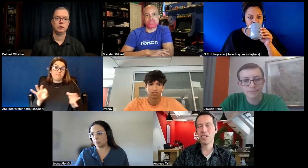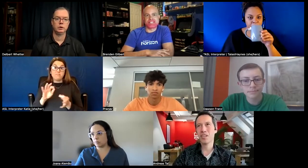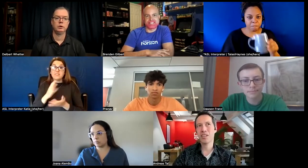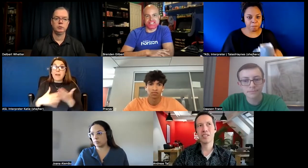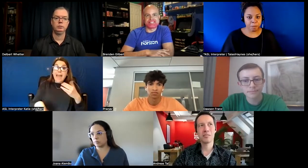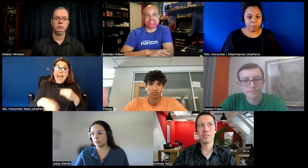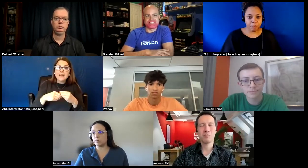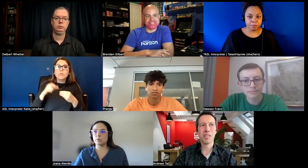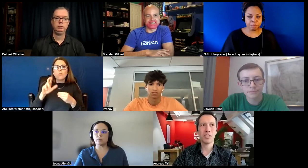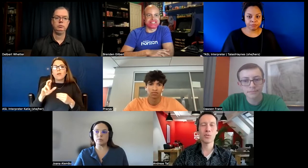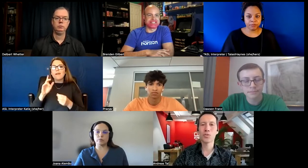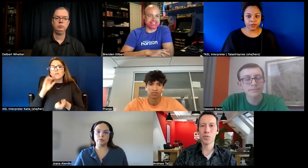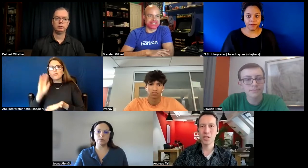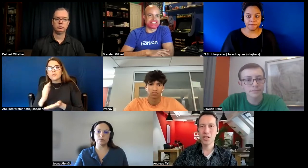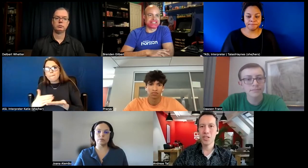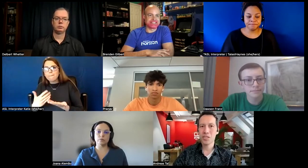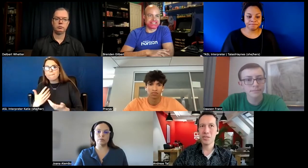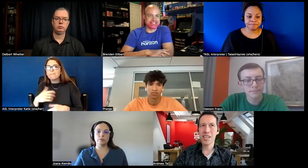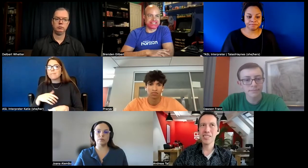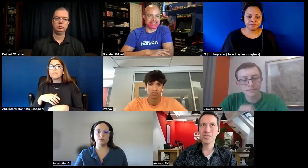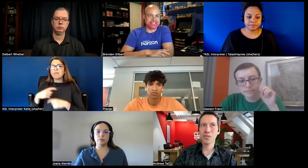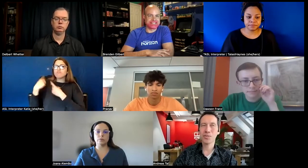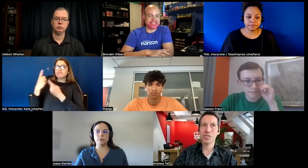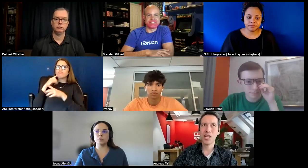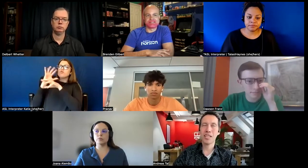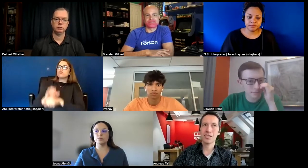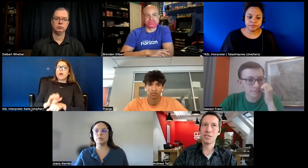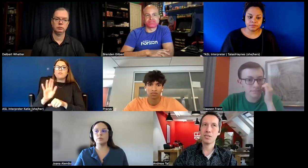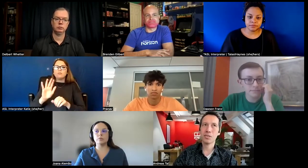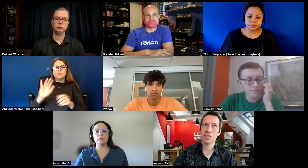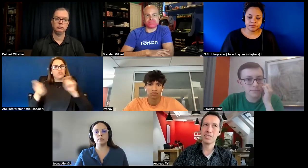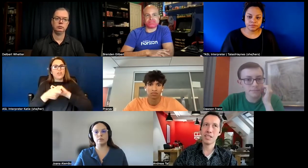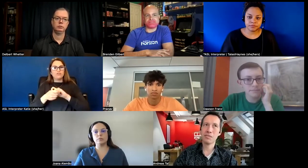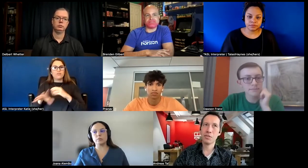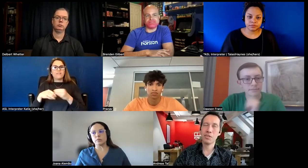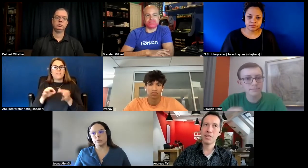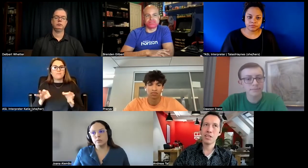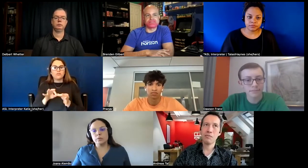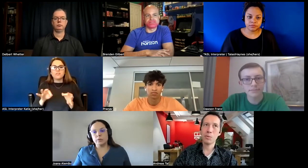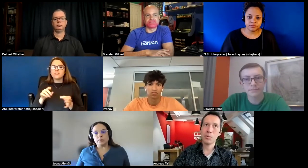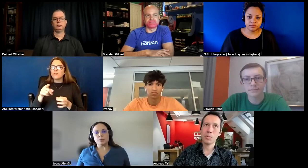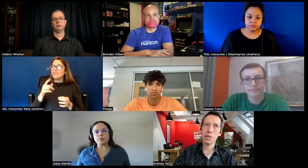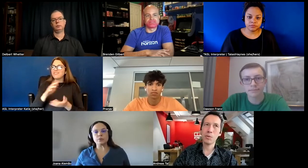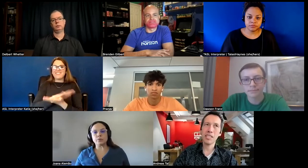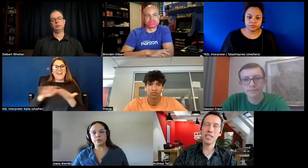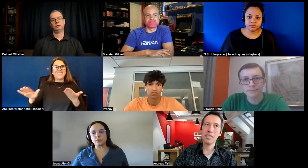uh yeah used to so and that is also the chance that look that that for we we need it